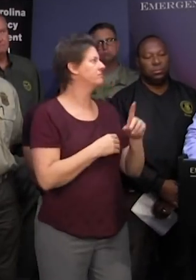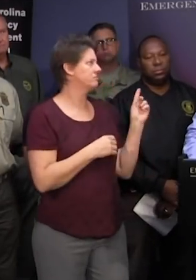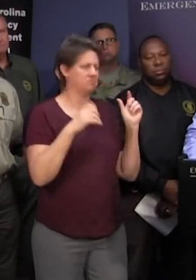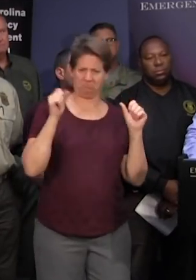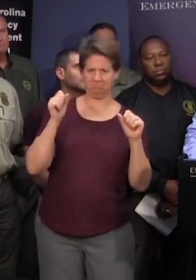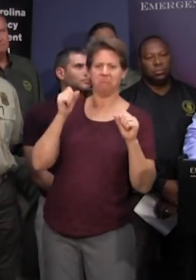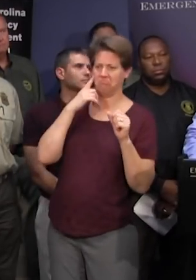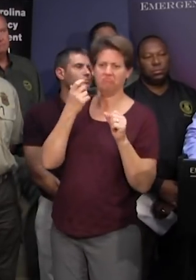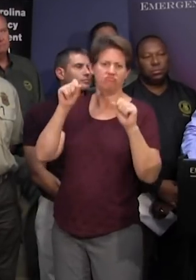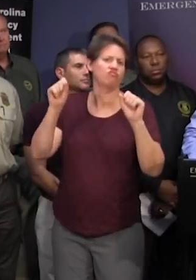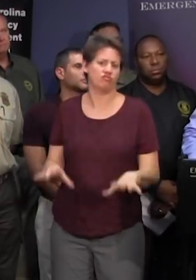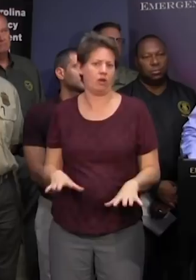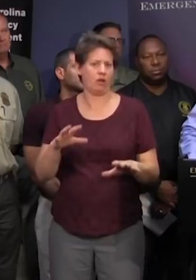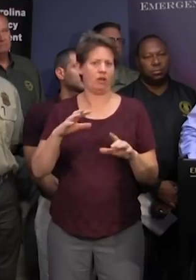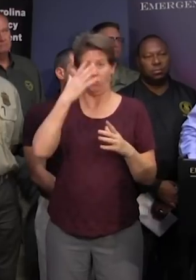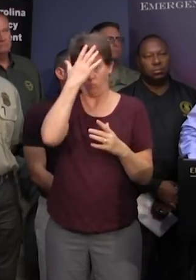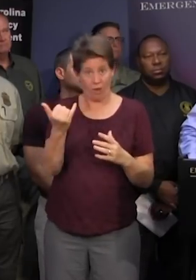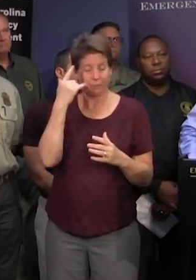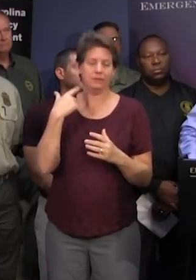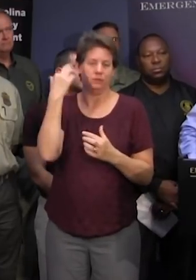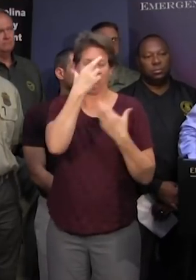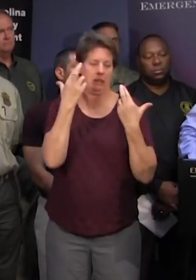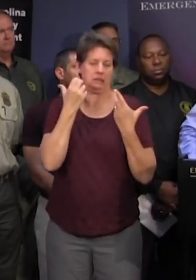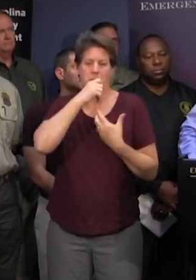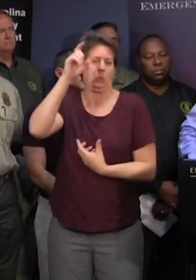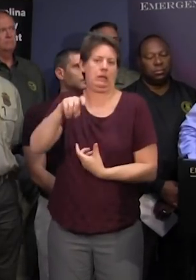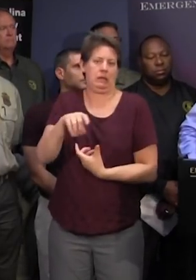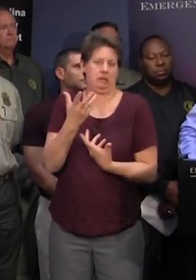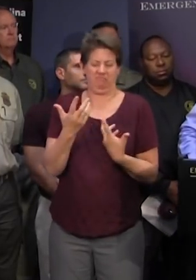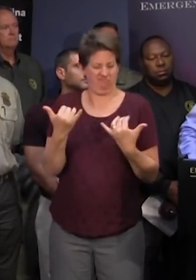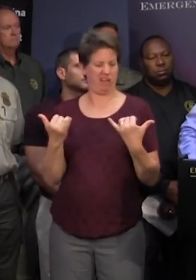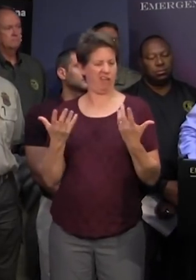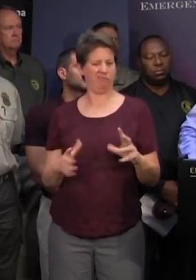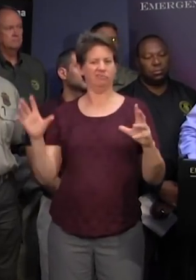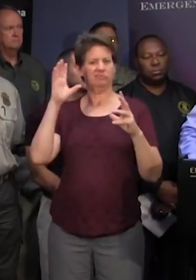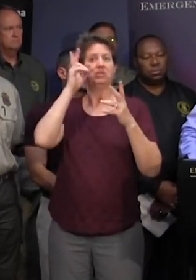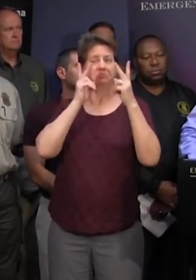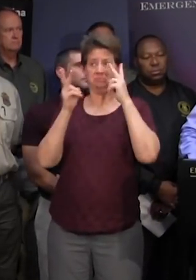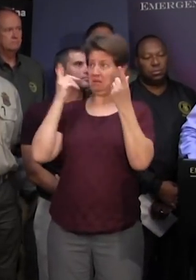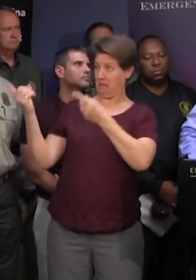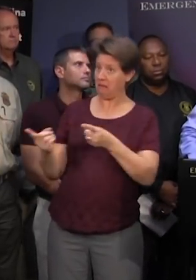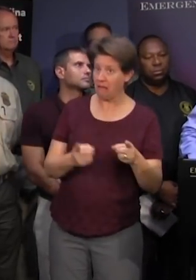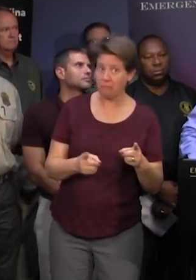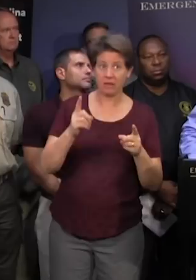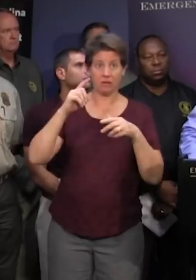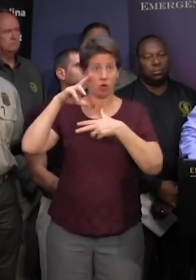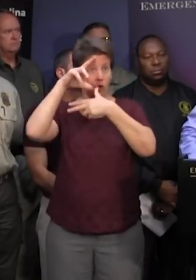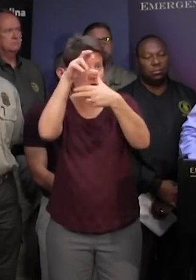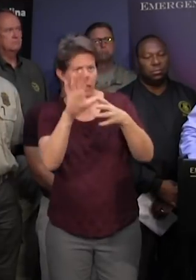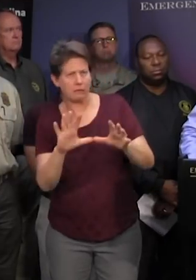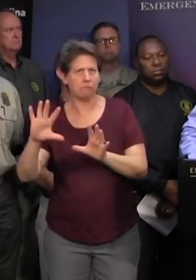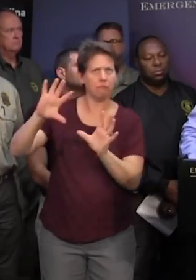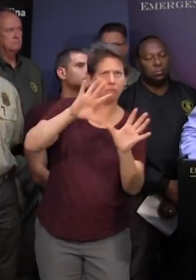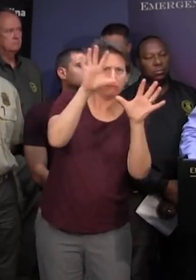evacuation order because we determined we didn't need the evacuation order anymore based on uh based on the facts and based on where where the hurricane and